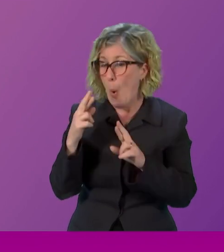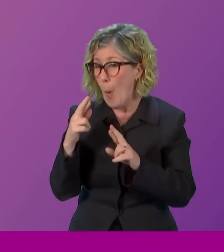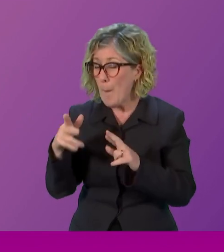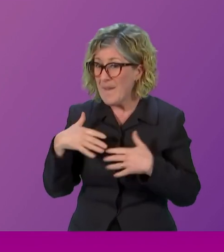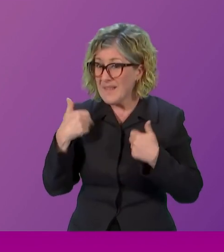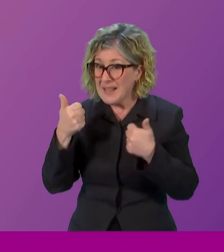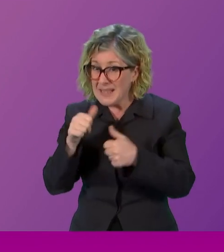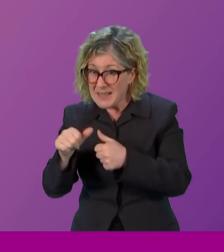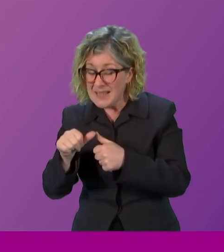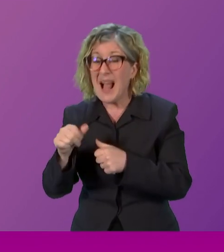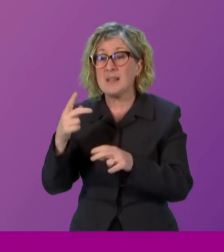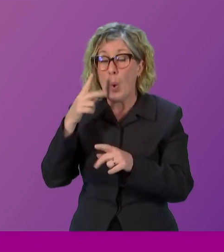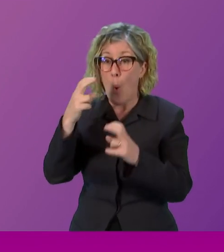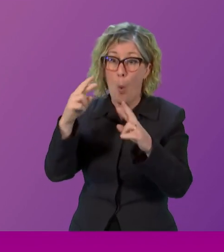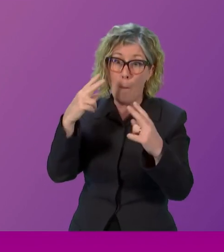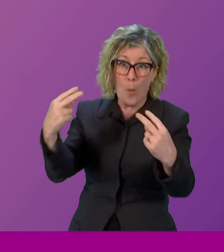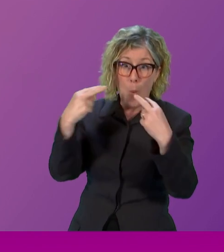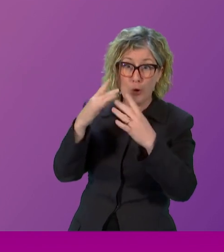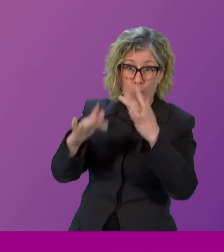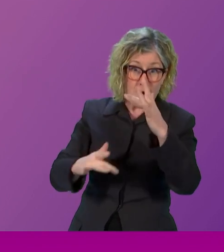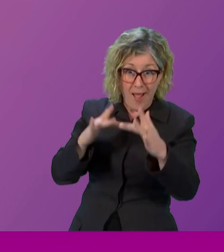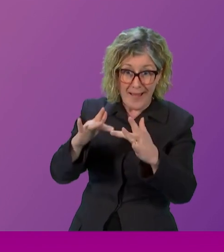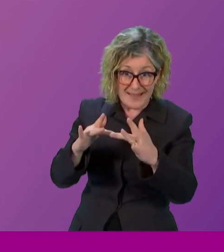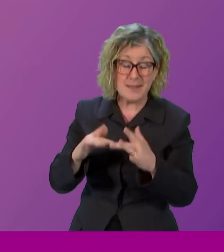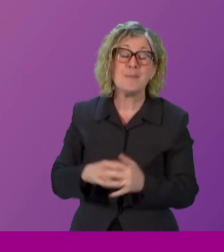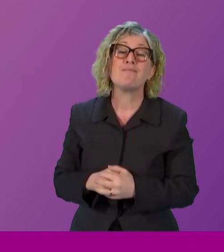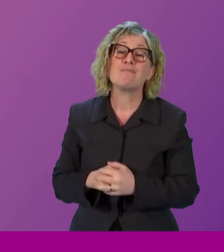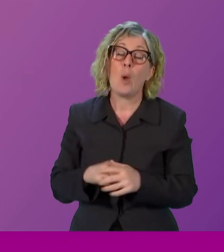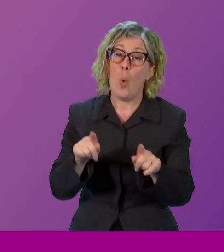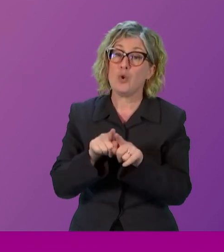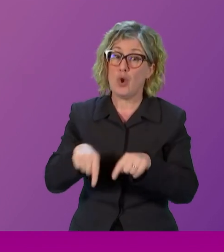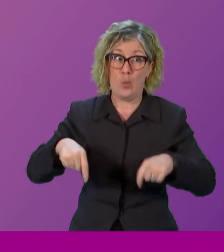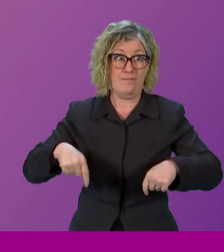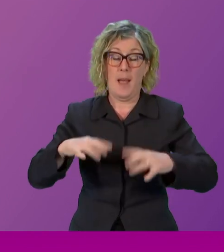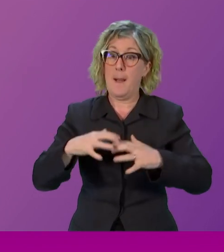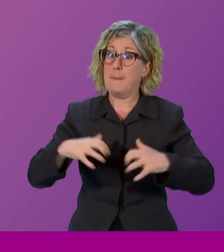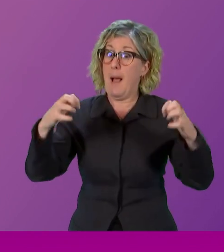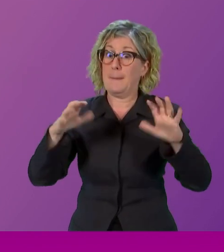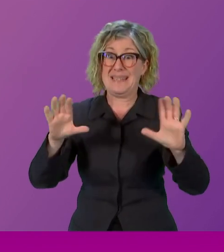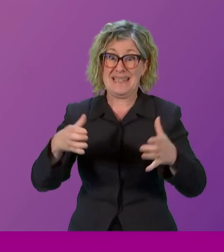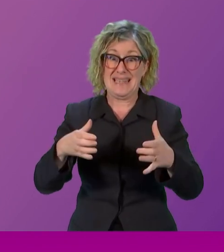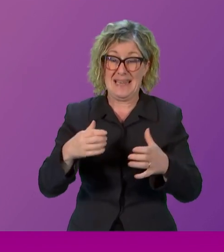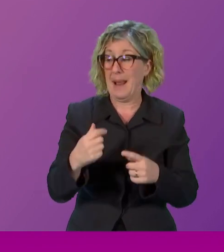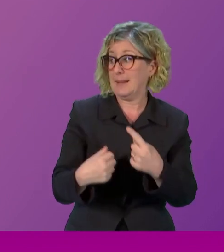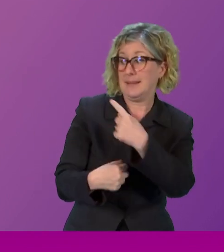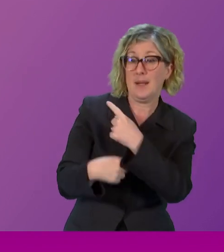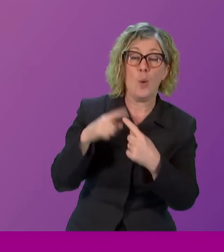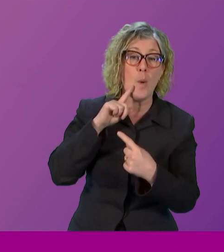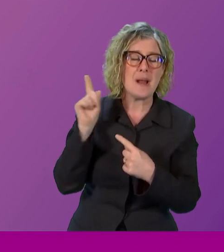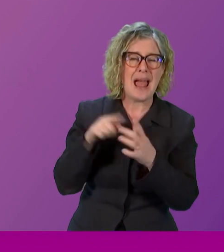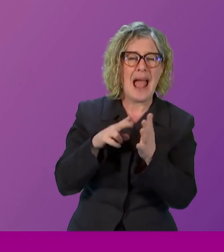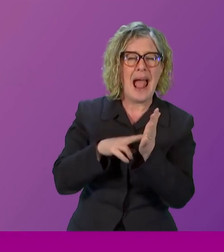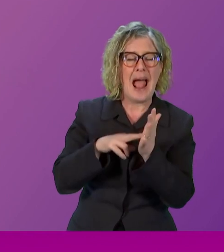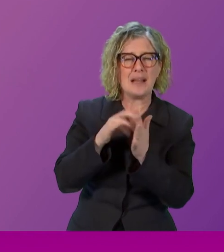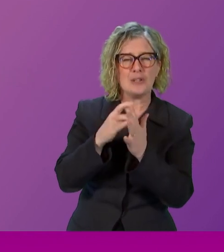Kathleen. The Parliament team and Donald, who is behind me here, and Sutherland Forsyth. I want to thank